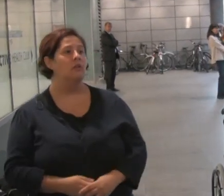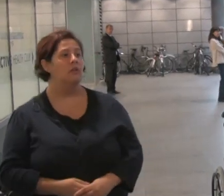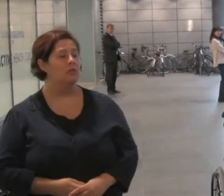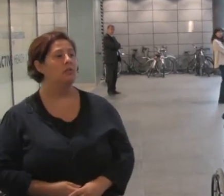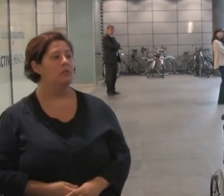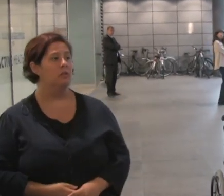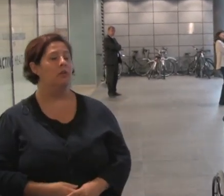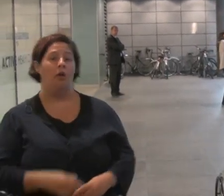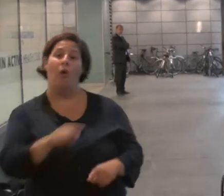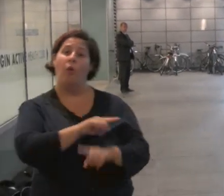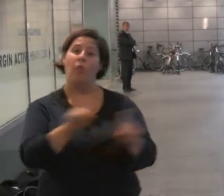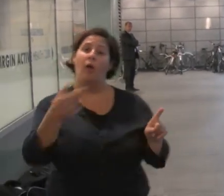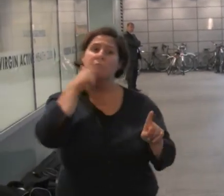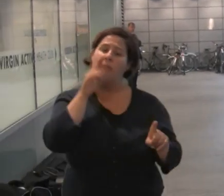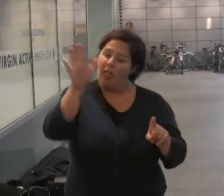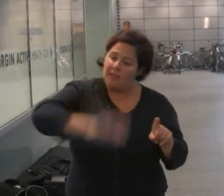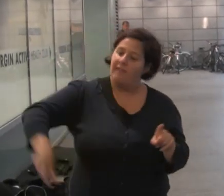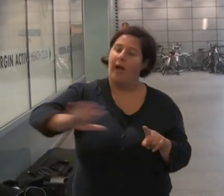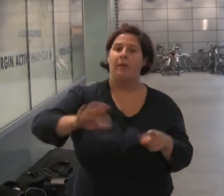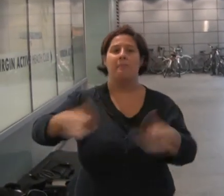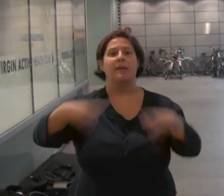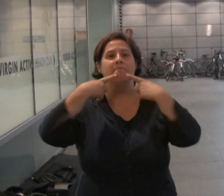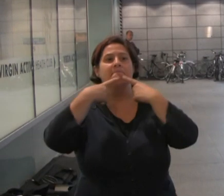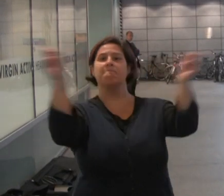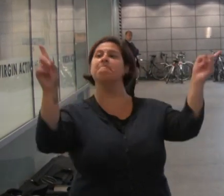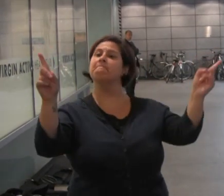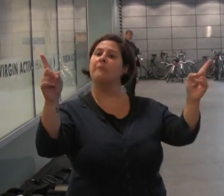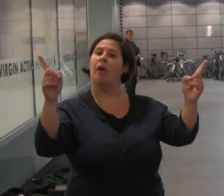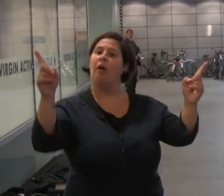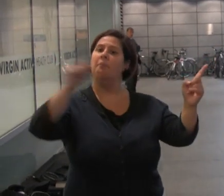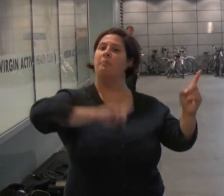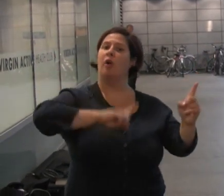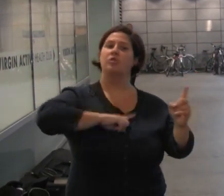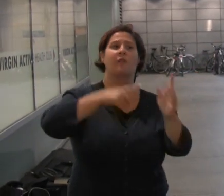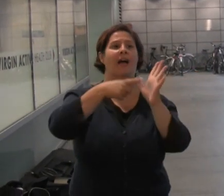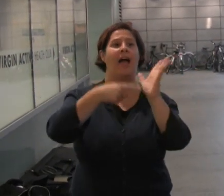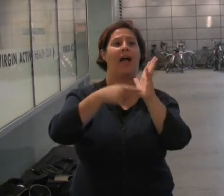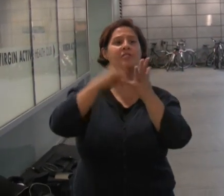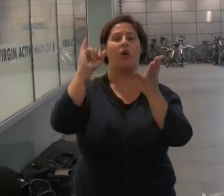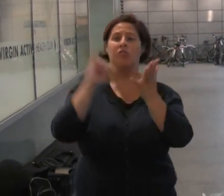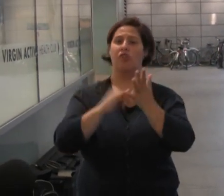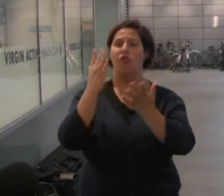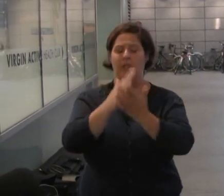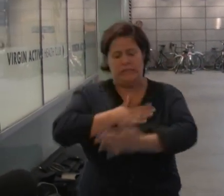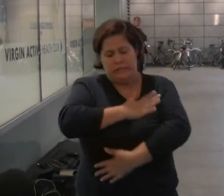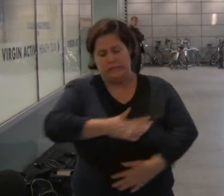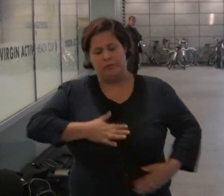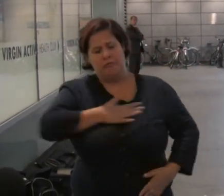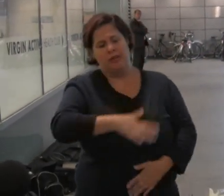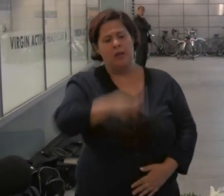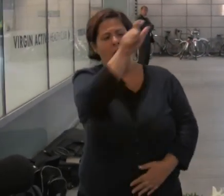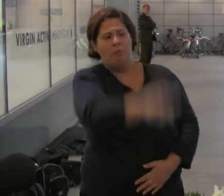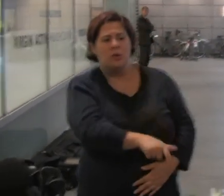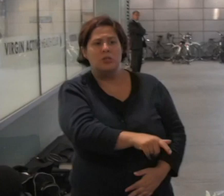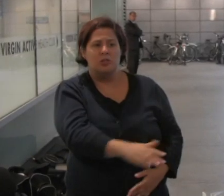Or those where the families have publicly stated that the actions of Atos greatly distressed their loved ones